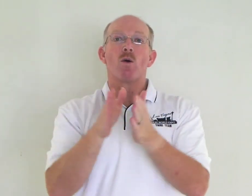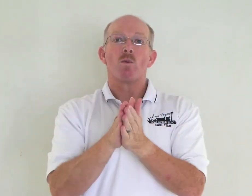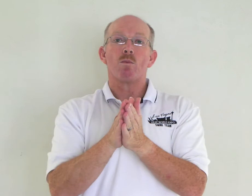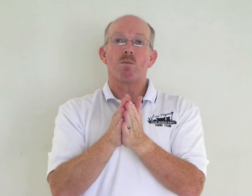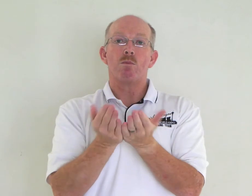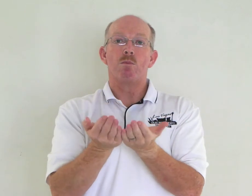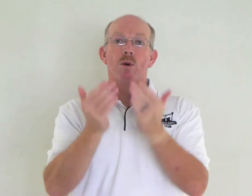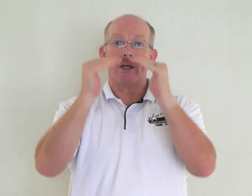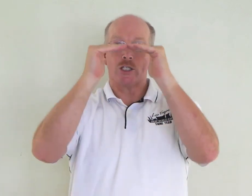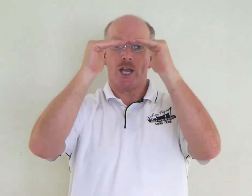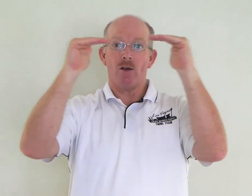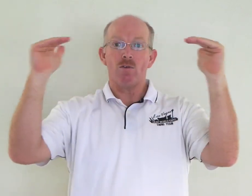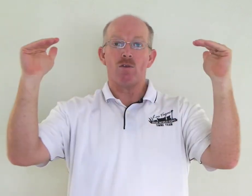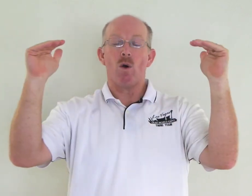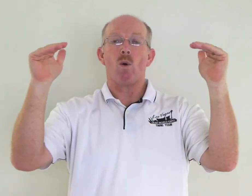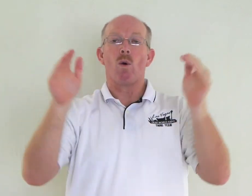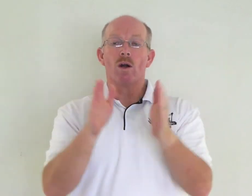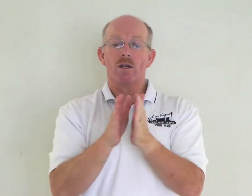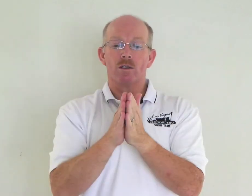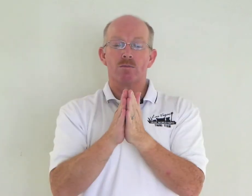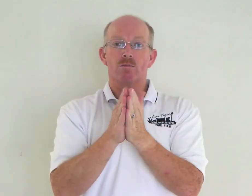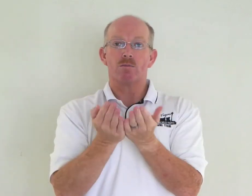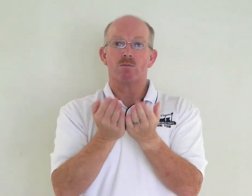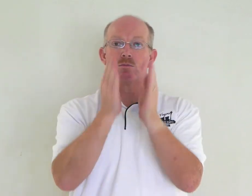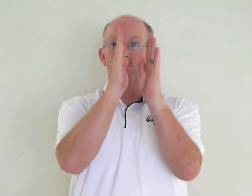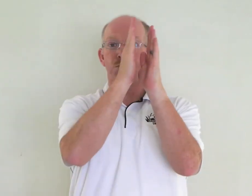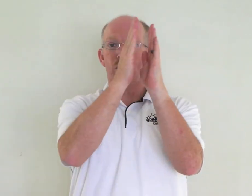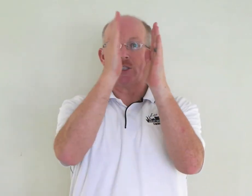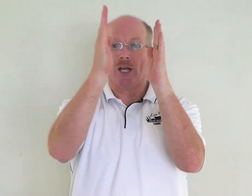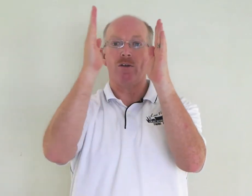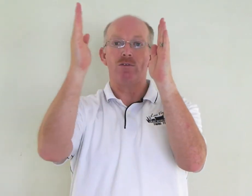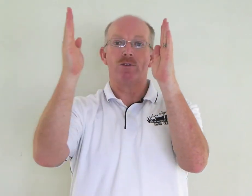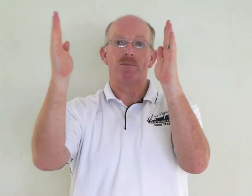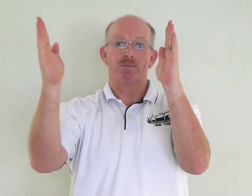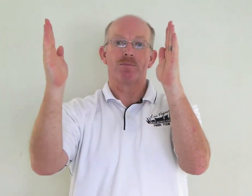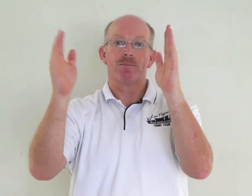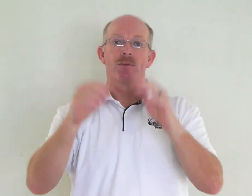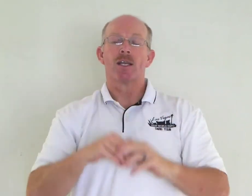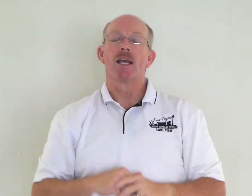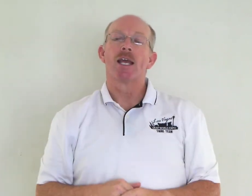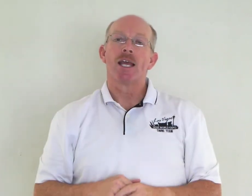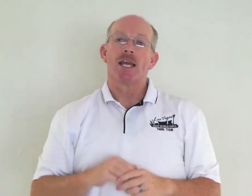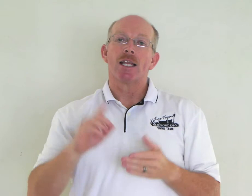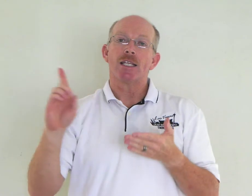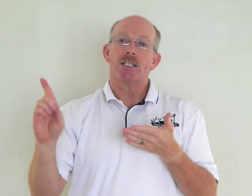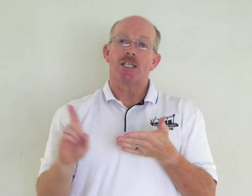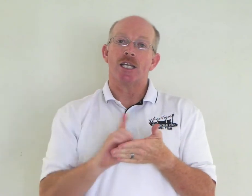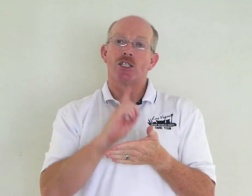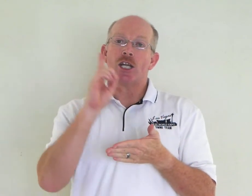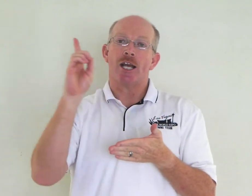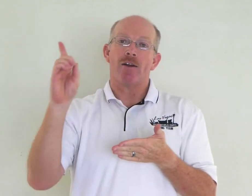Bookshelf. Bookshelf. Bookshelf. Dictionary.